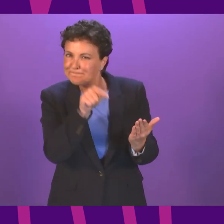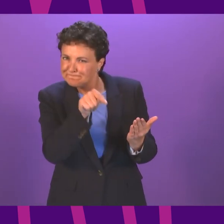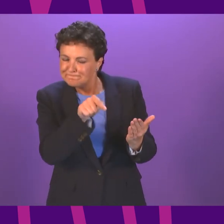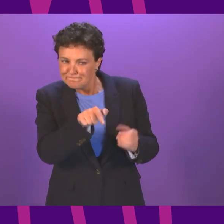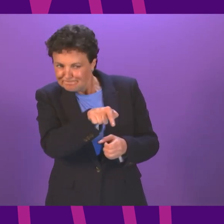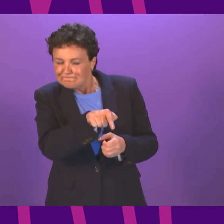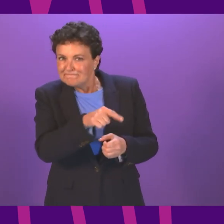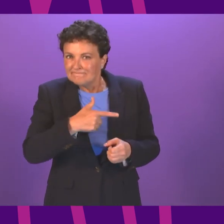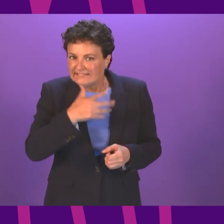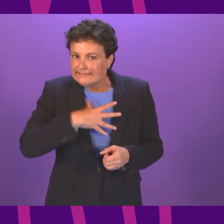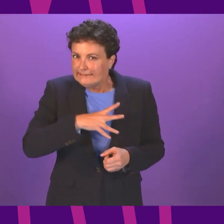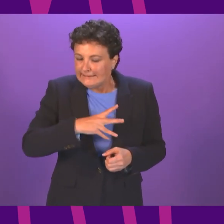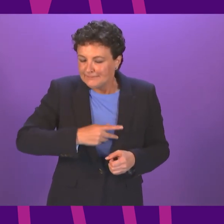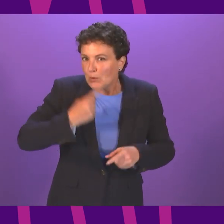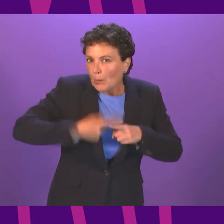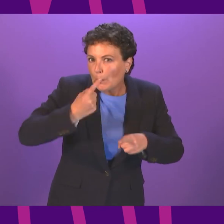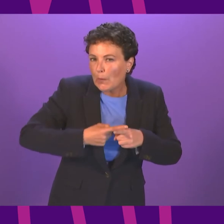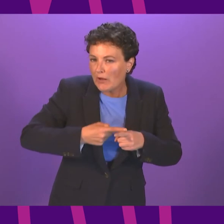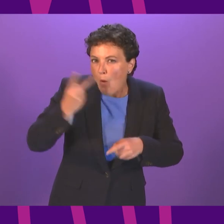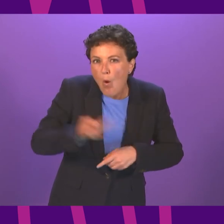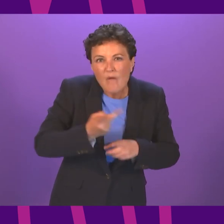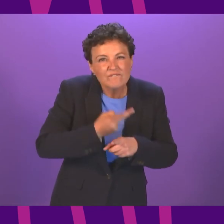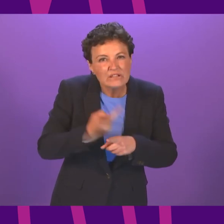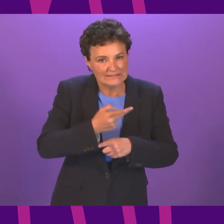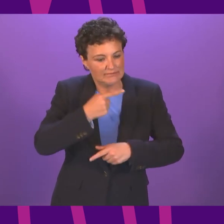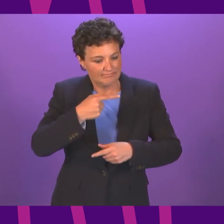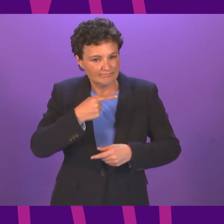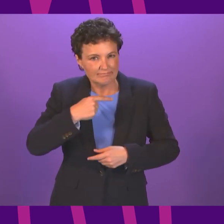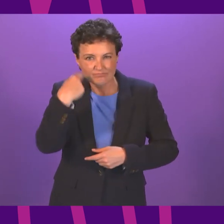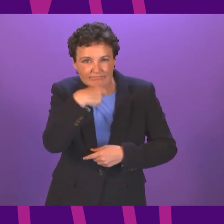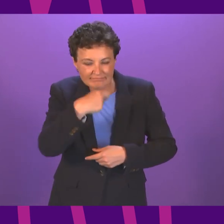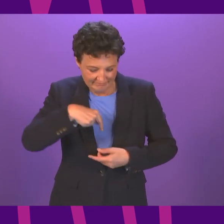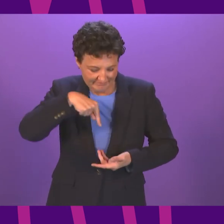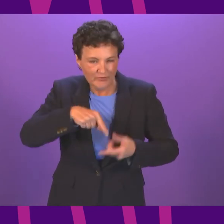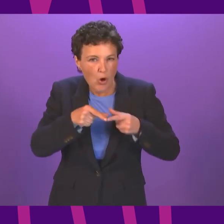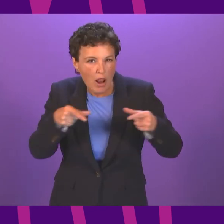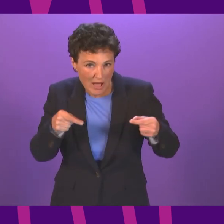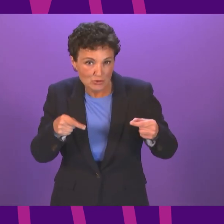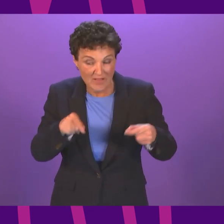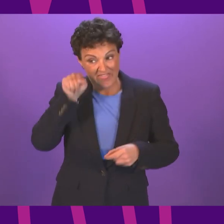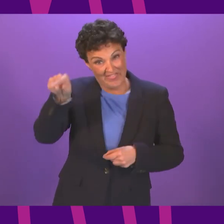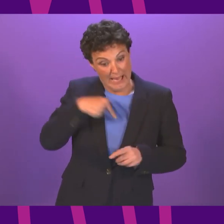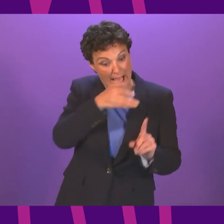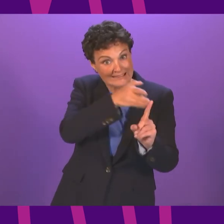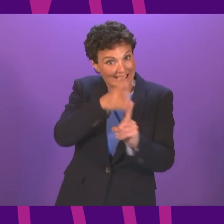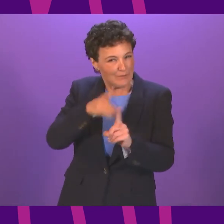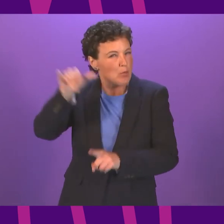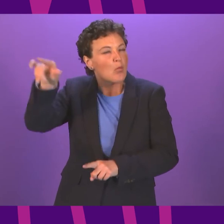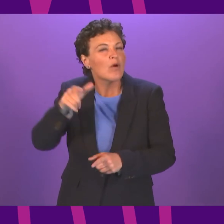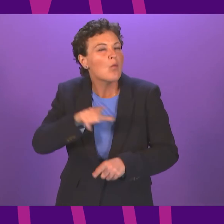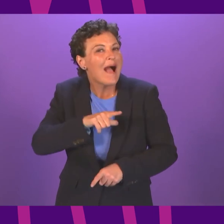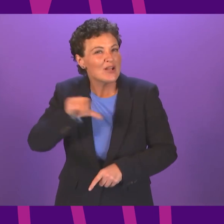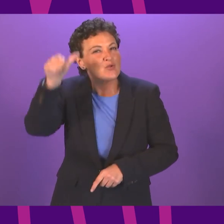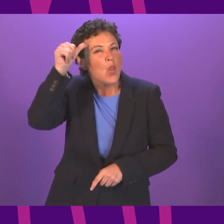judgment and engagement with local authorities and decide which businesses they think will most benefit from that.